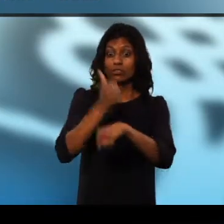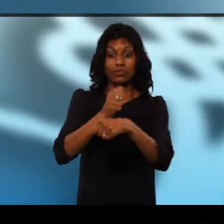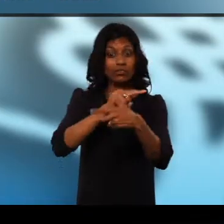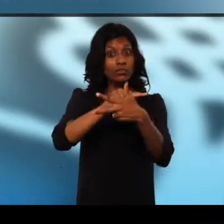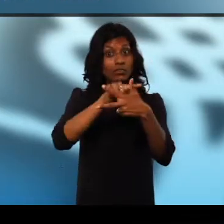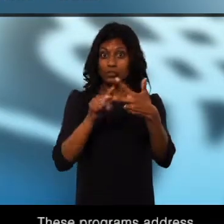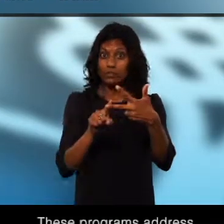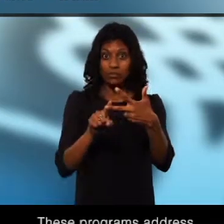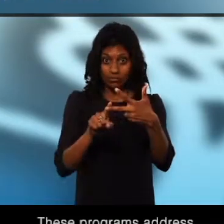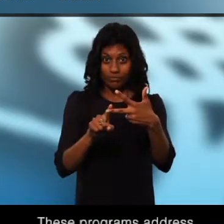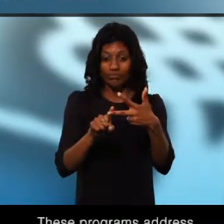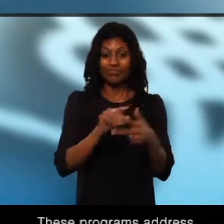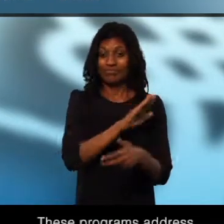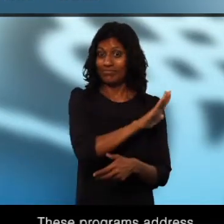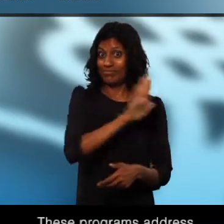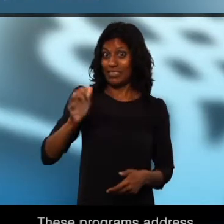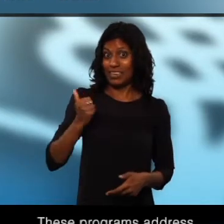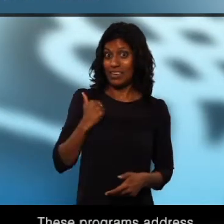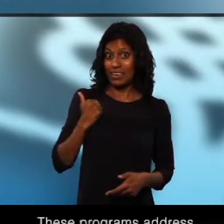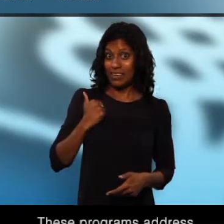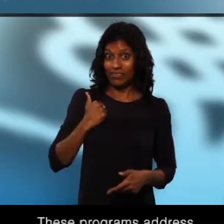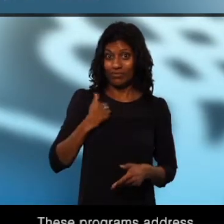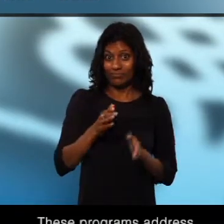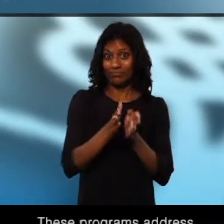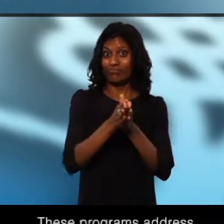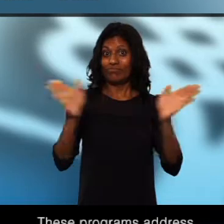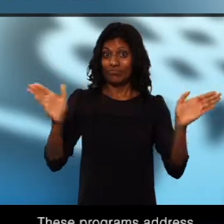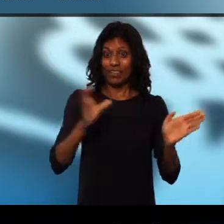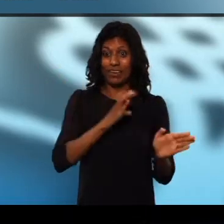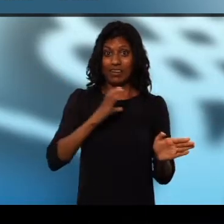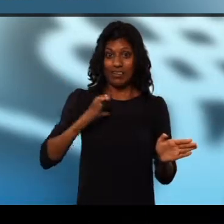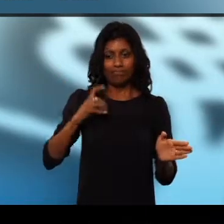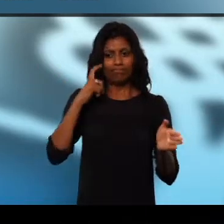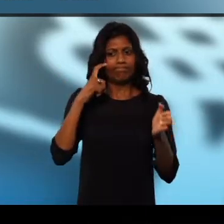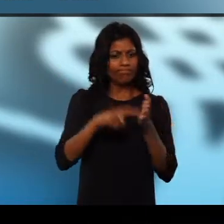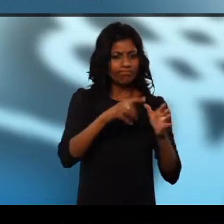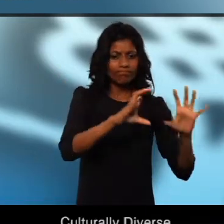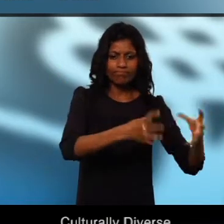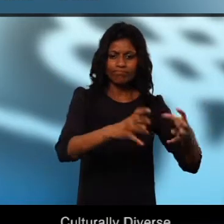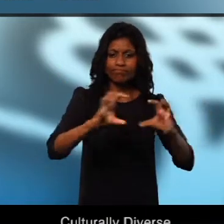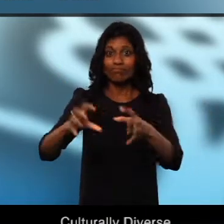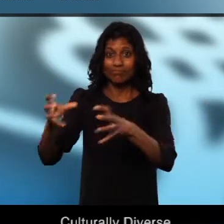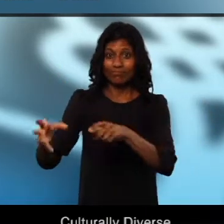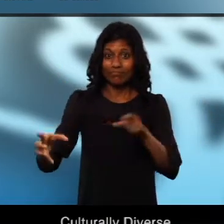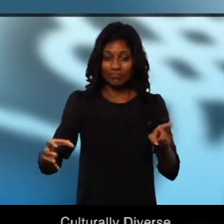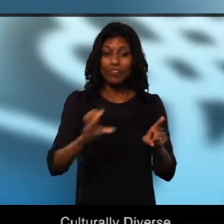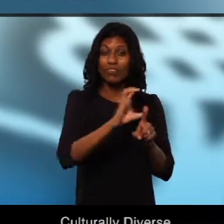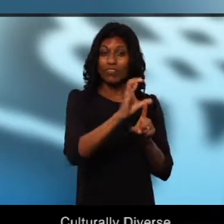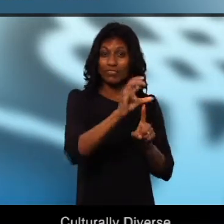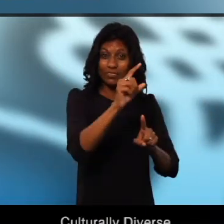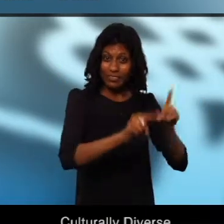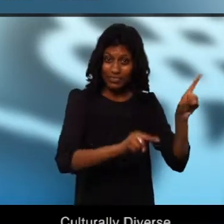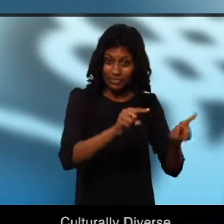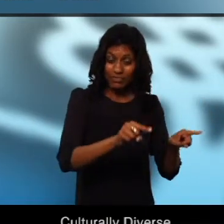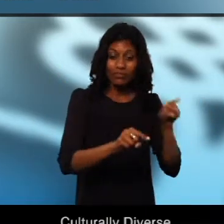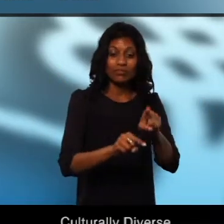These programs address funding gaps and systemic barriers faced by culturally diverse, visible minority,